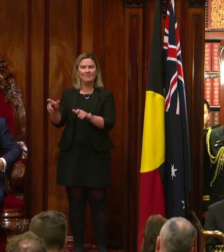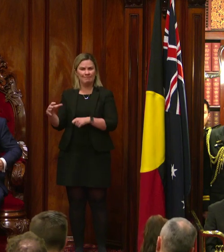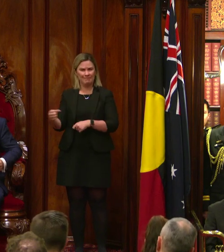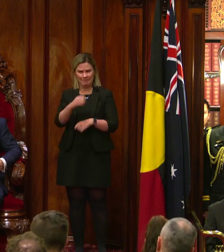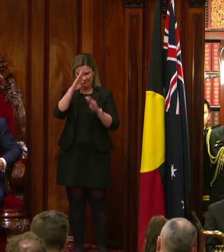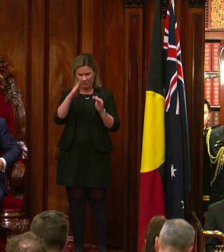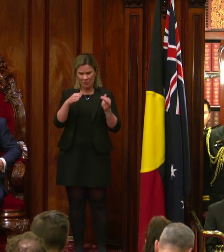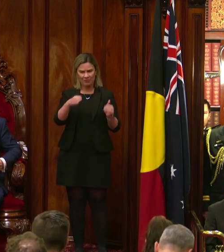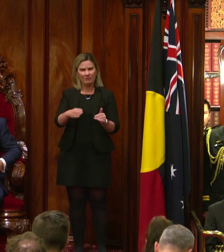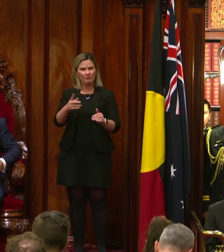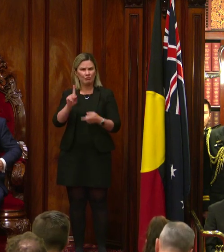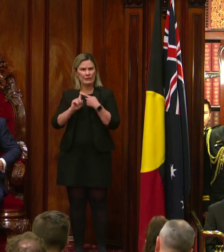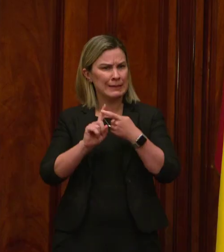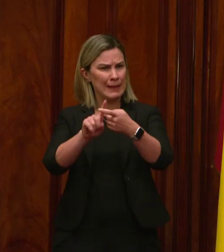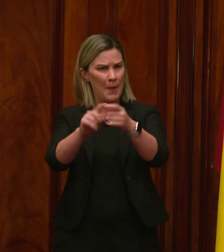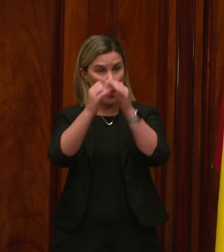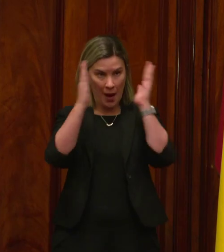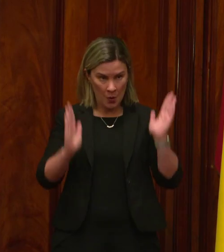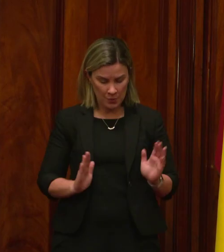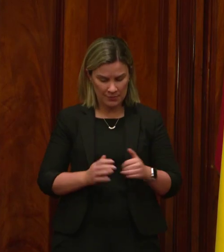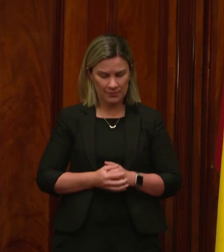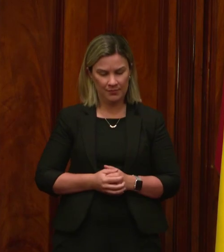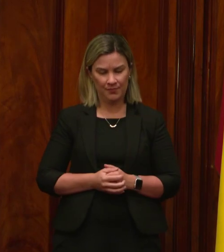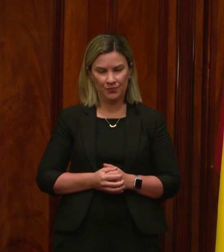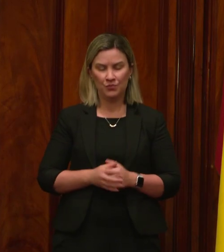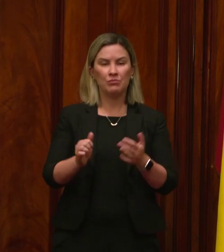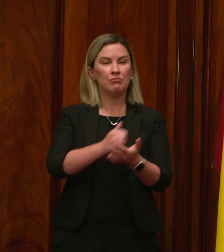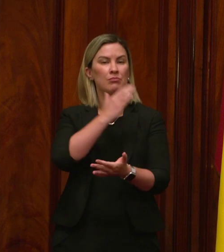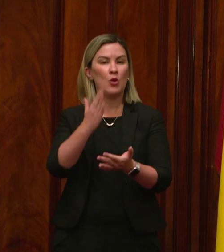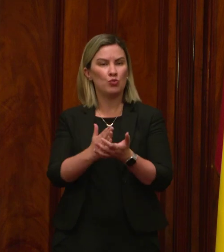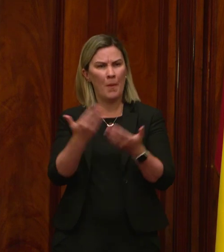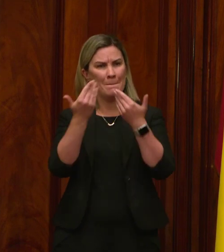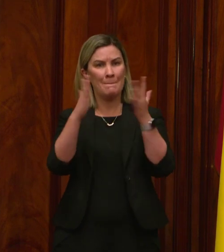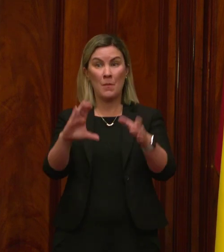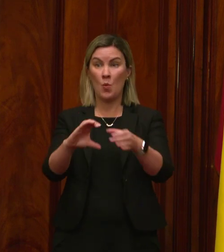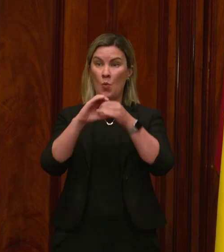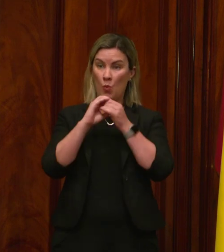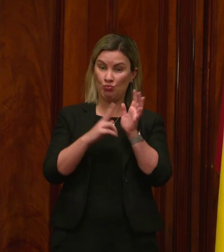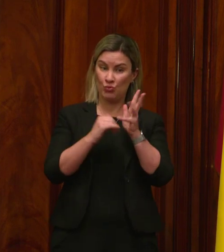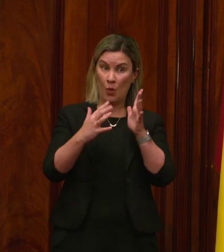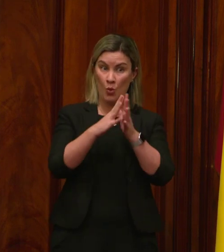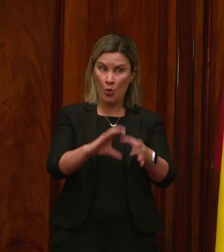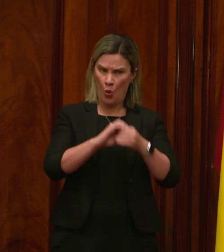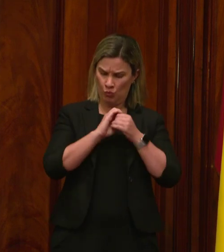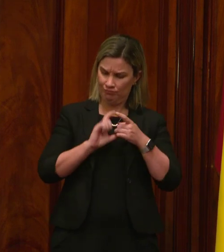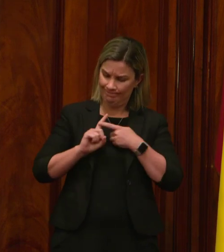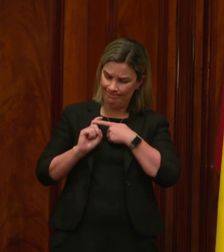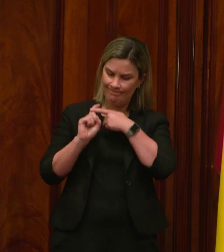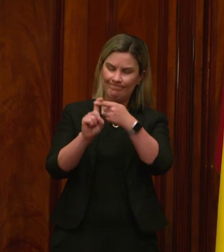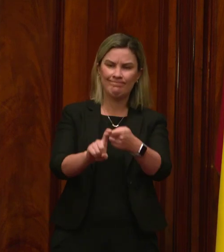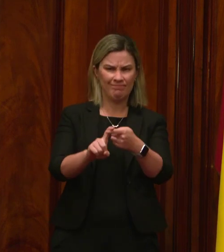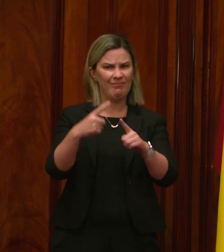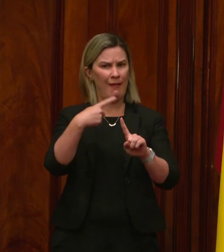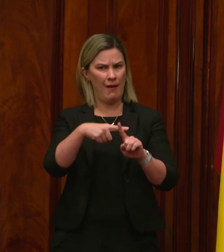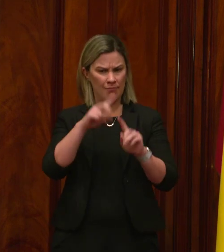options and sustainable housing, to ensure public-owned assets remain in public hands and to address the energy